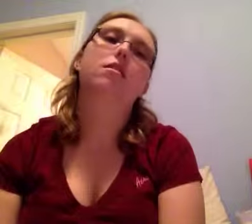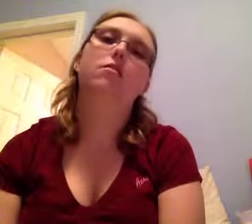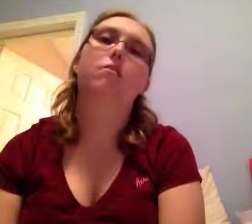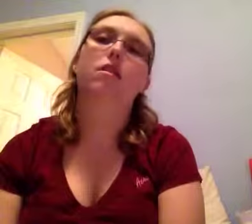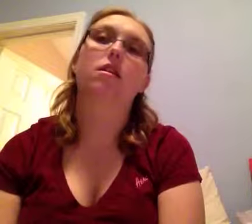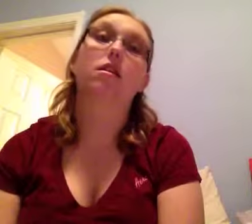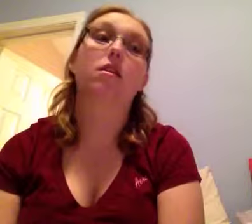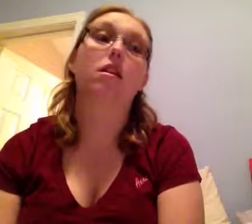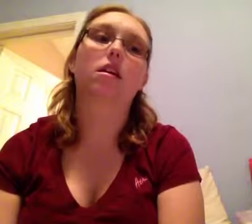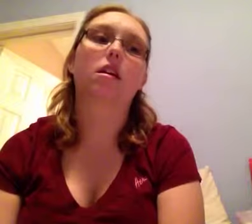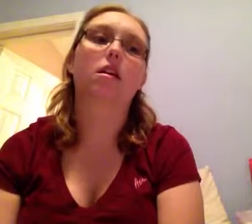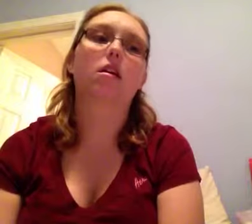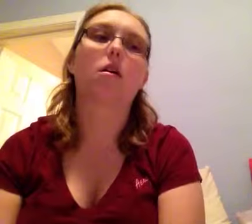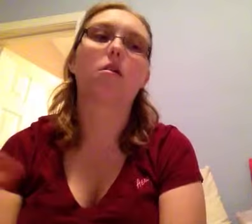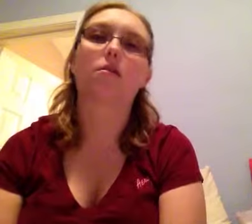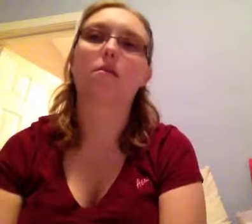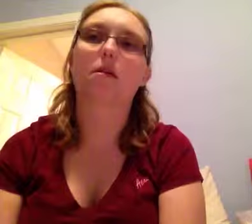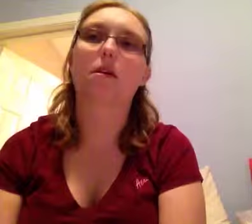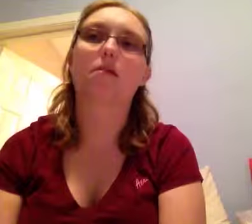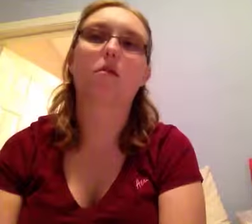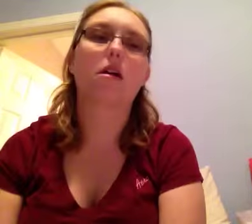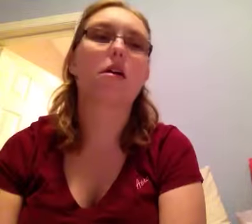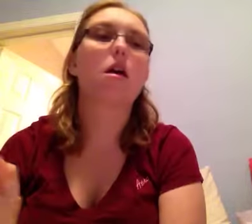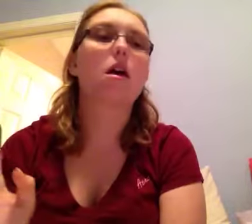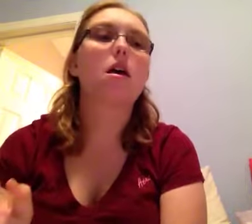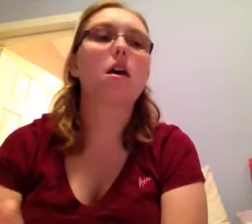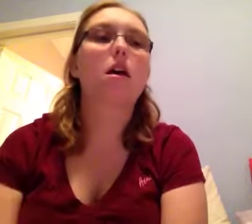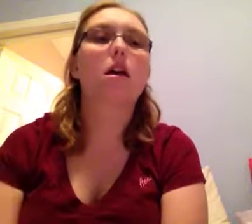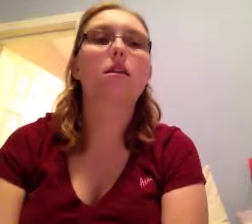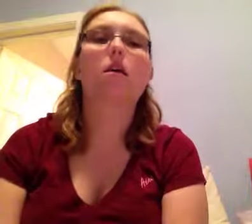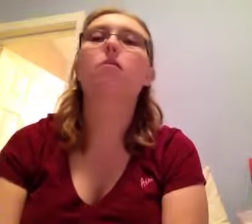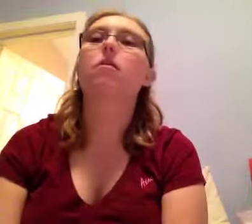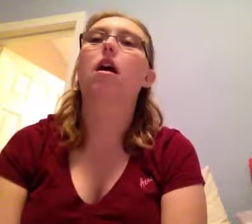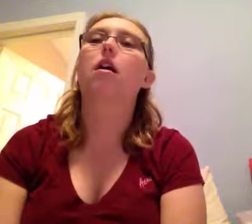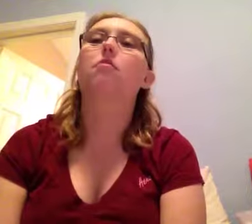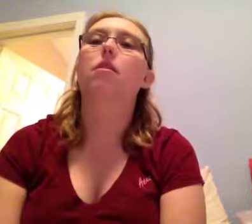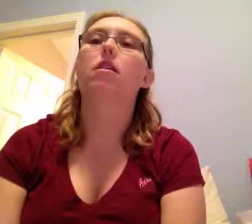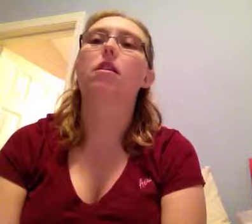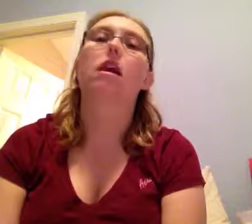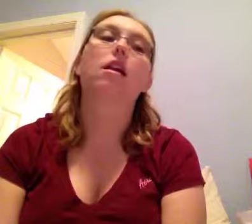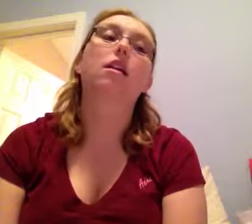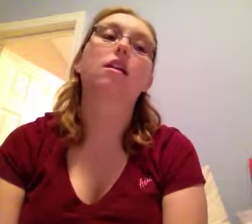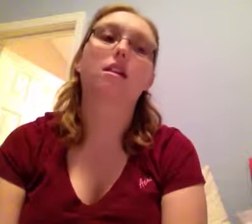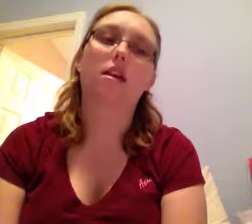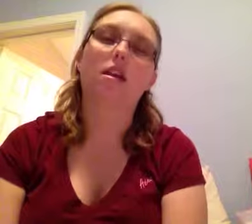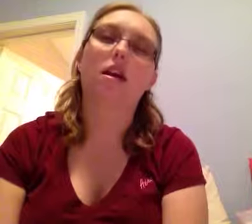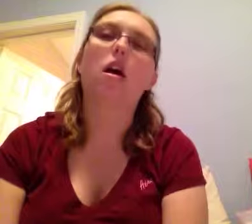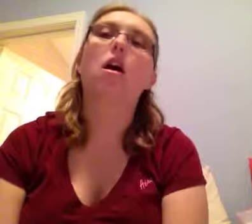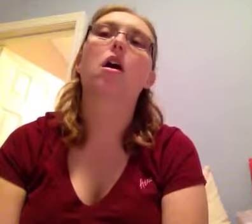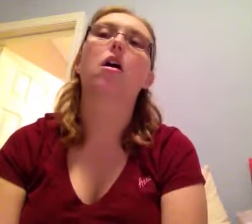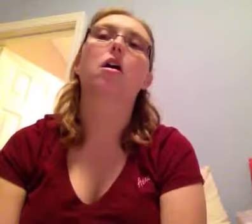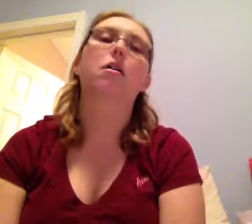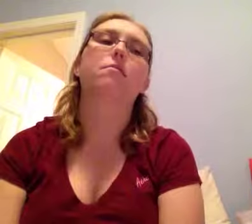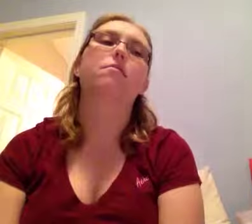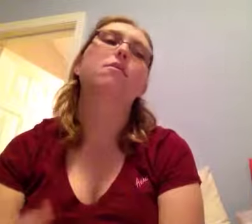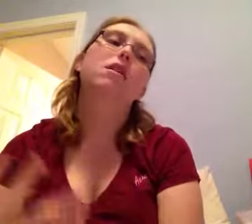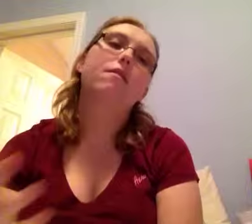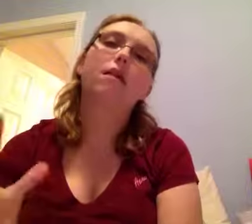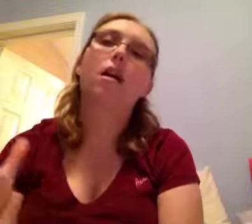didn't want to dig all over the place for it. And that one I rated a C. Um, Van